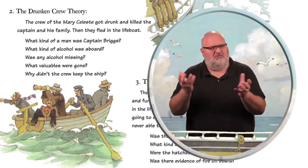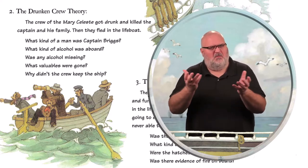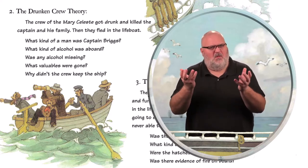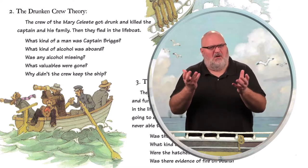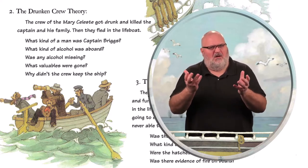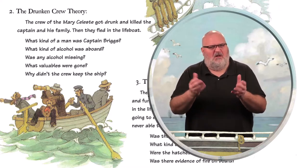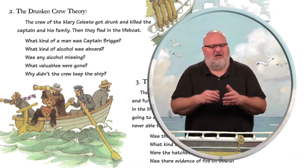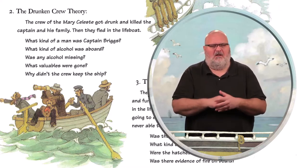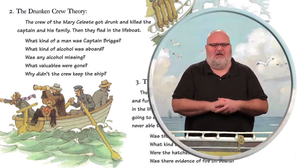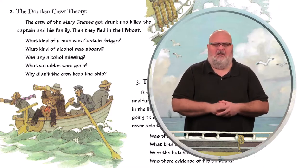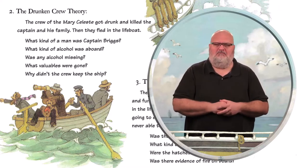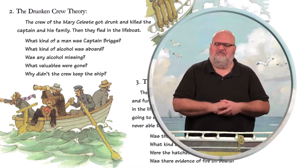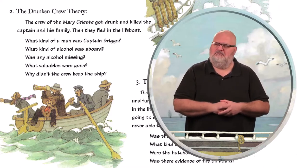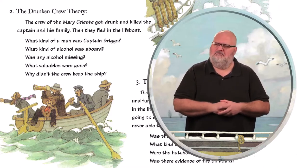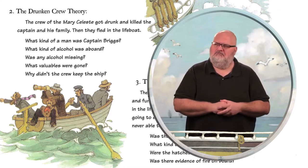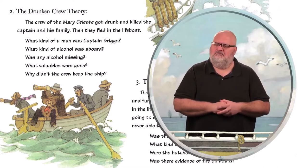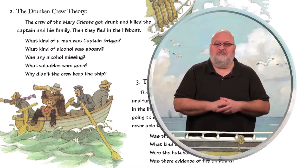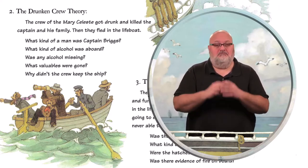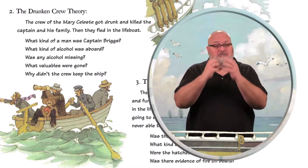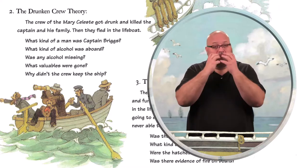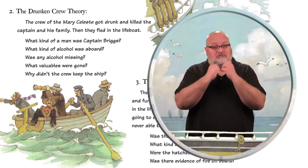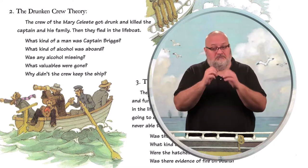Was any alcohol missing?